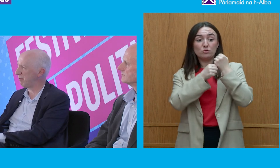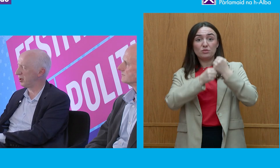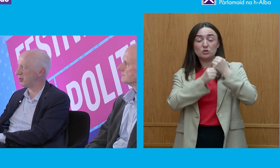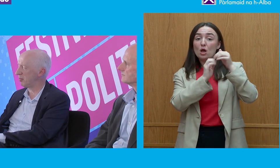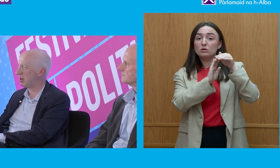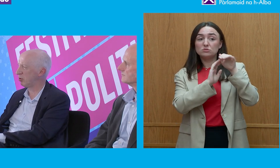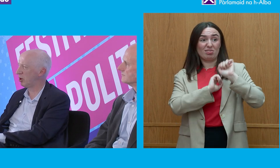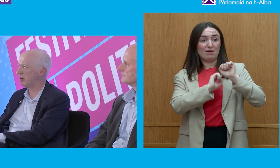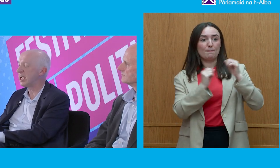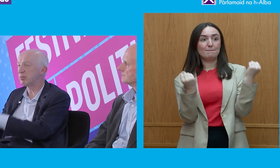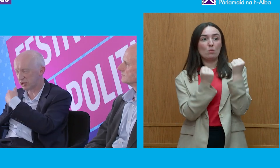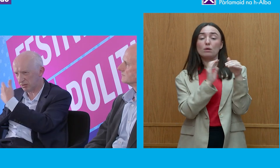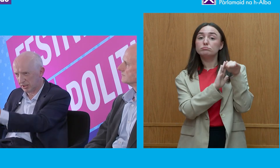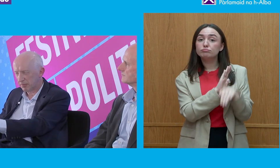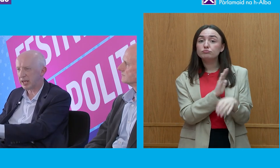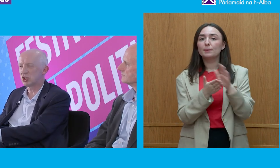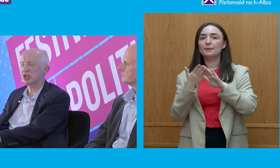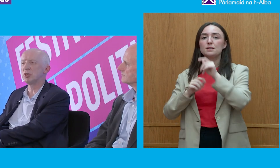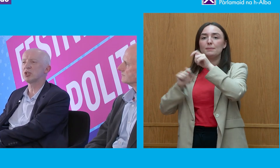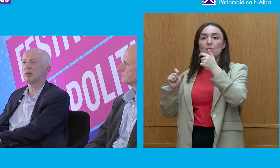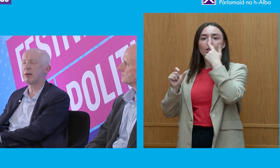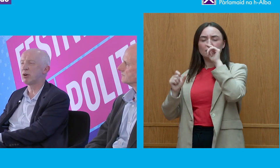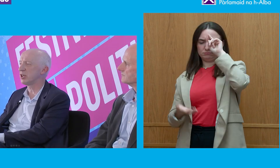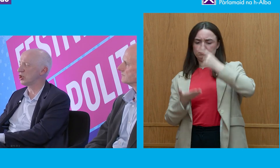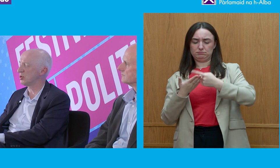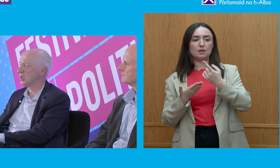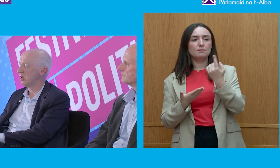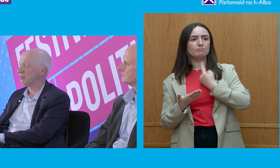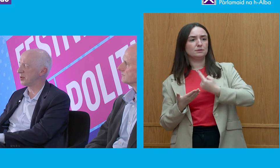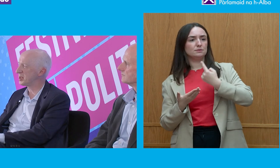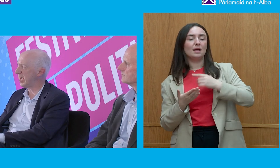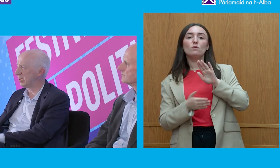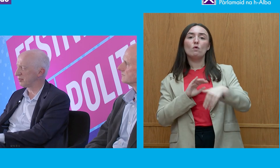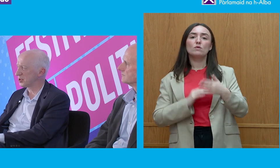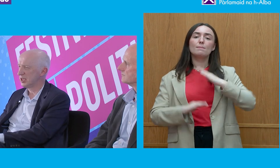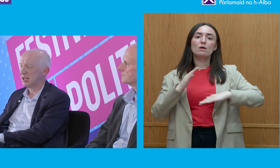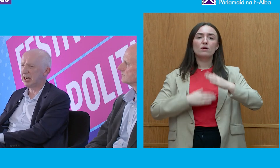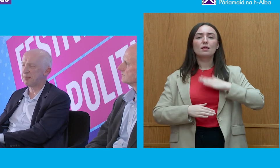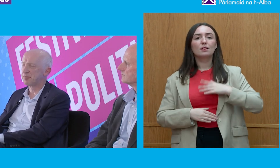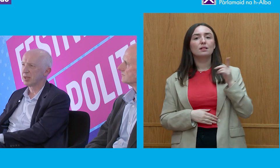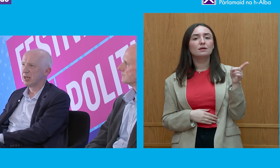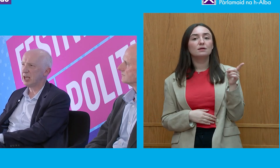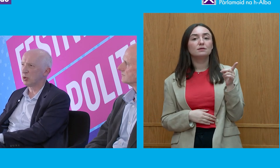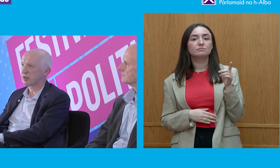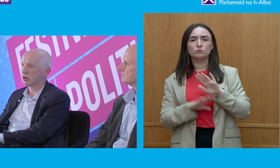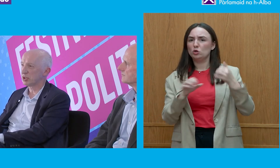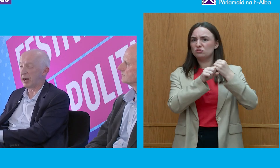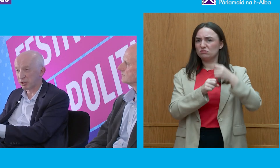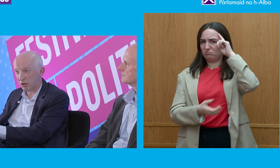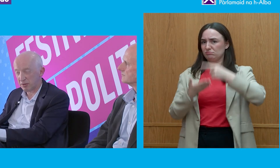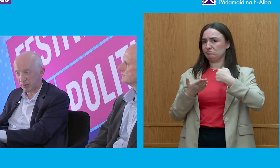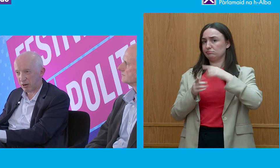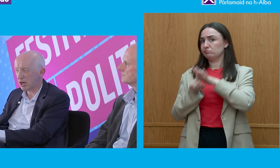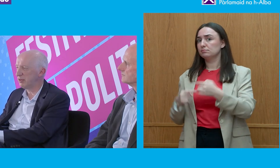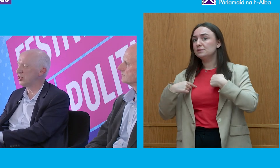the belief that people were able to make judgments about moral issues for themselves. It was, of course,